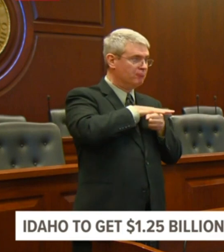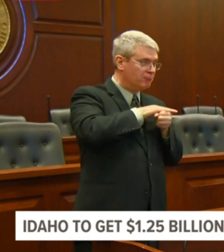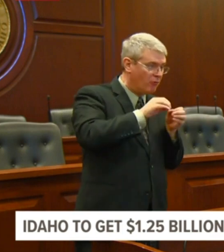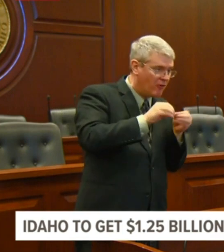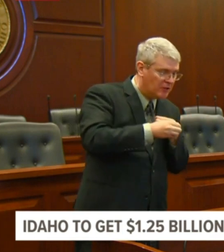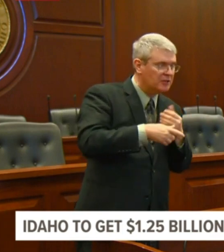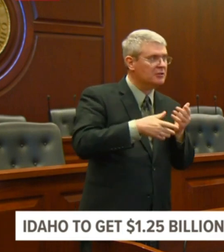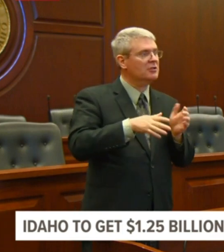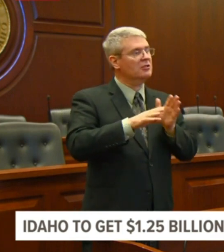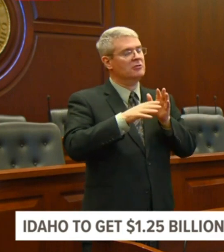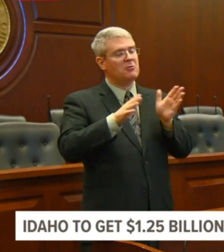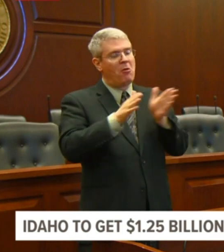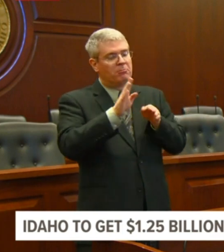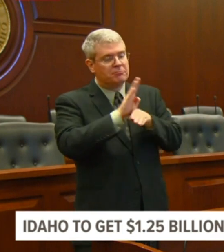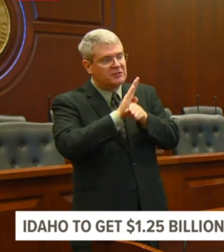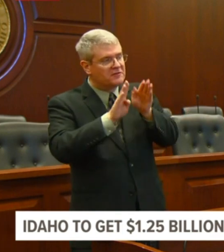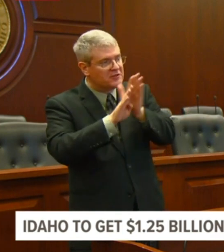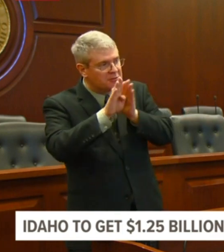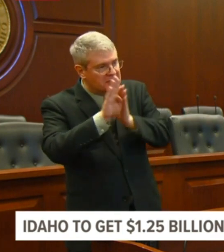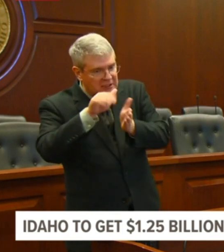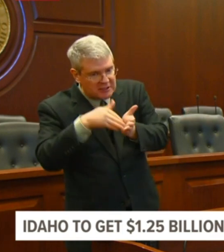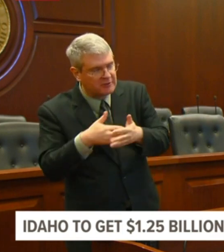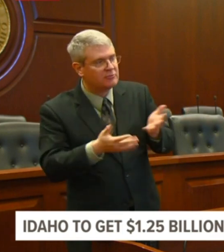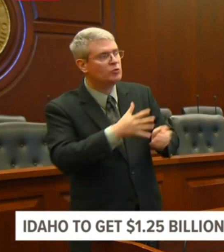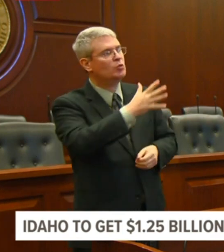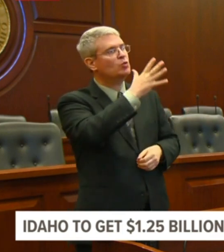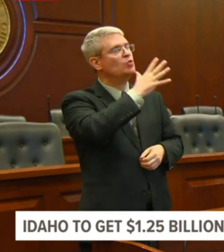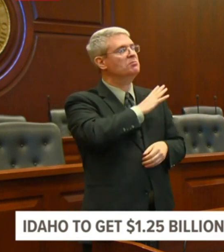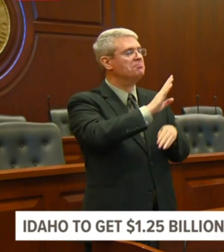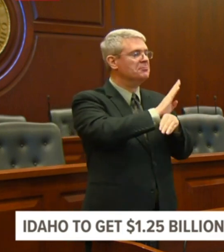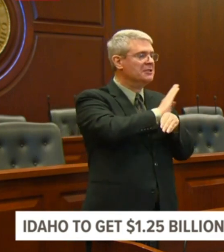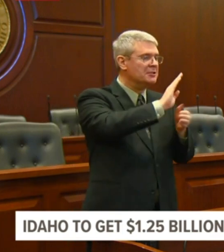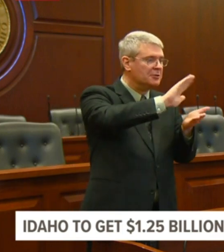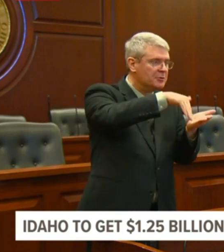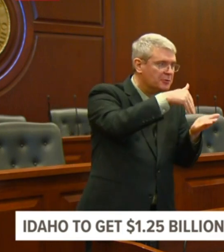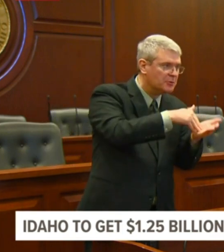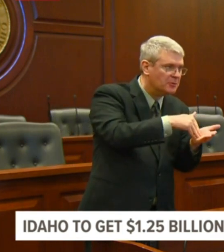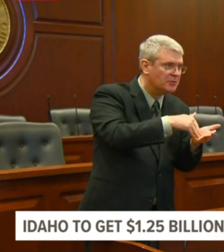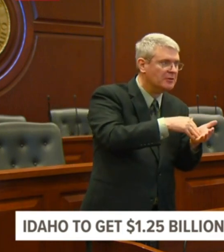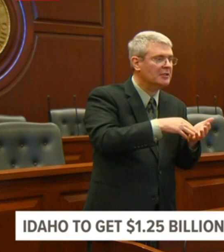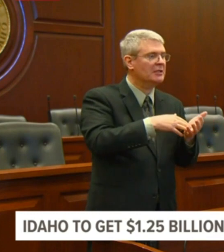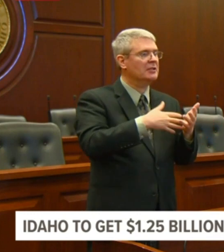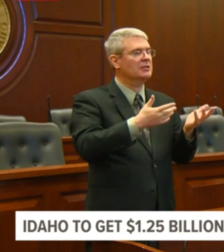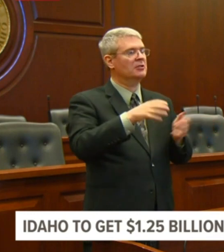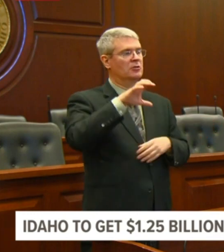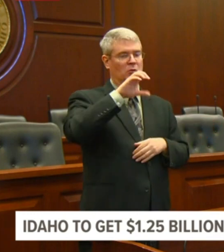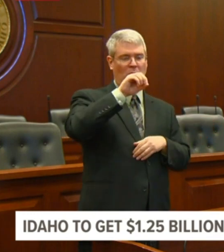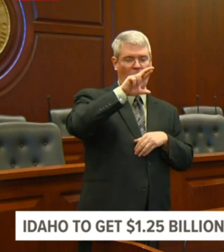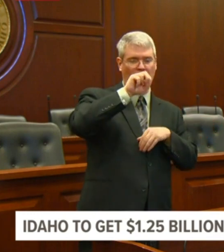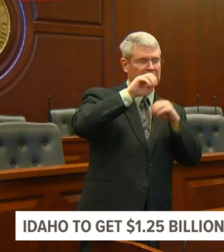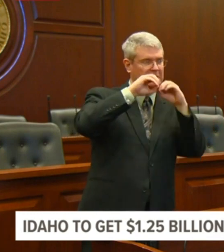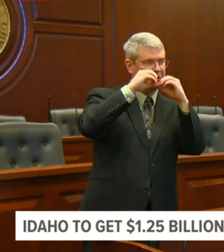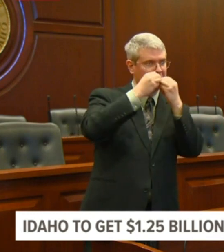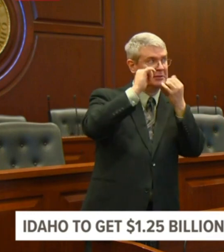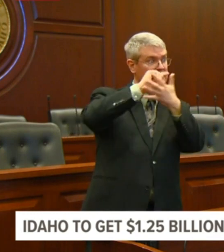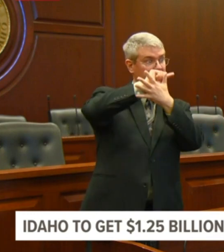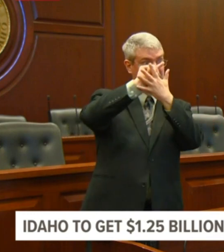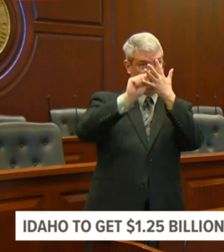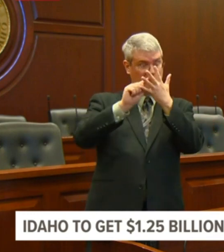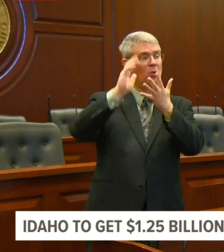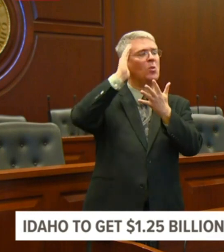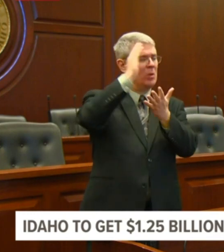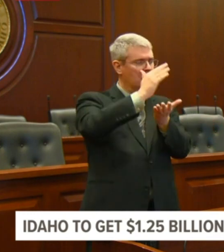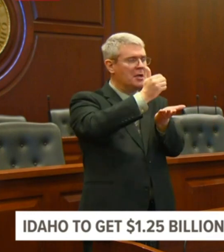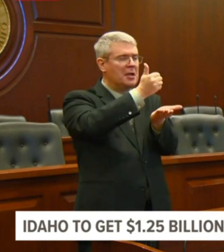Valley Score Chapter, or our Women's Business Center, they will help you walk through the loan process and